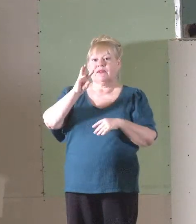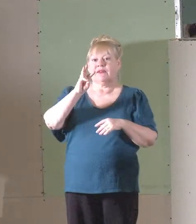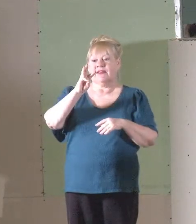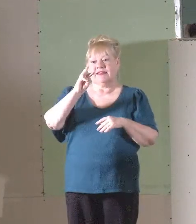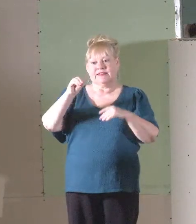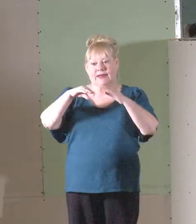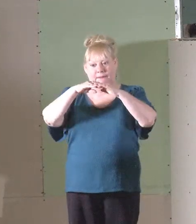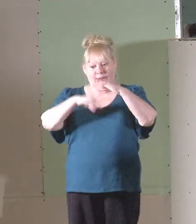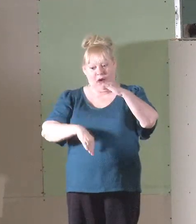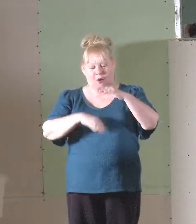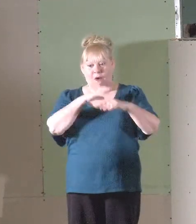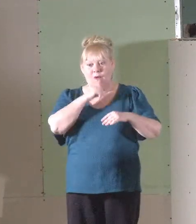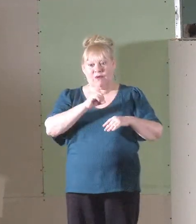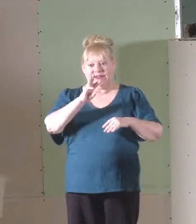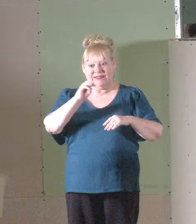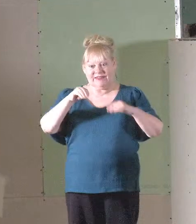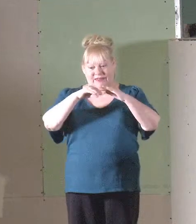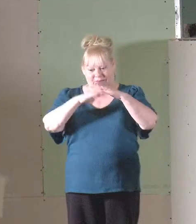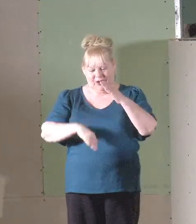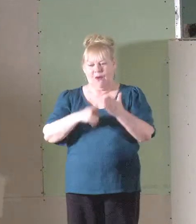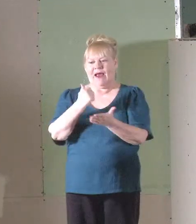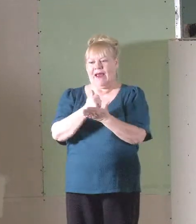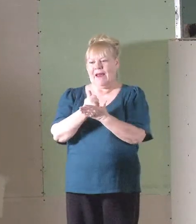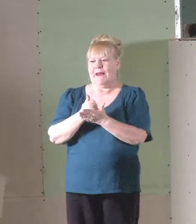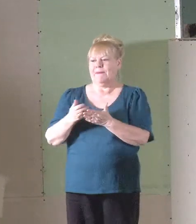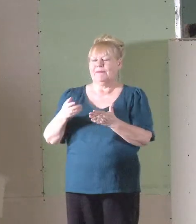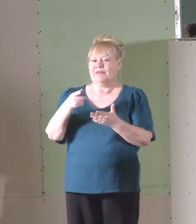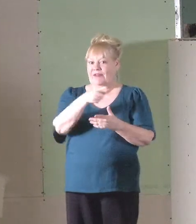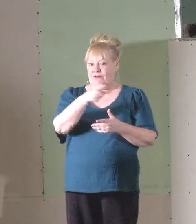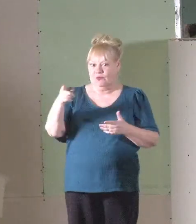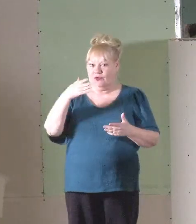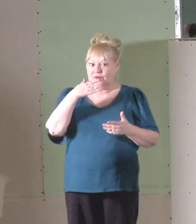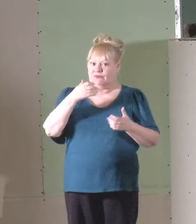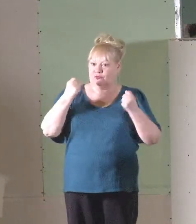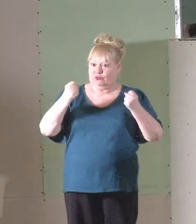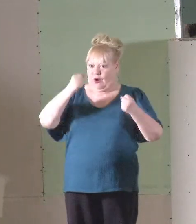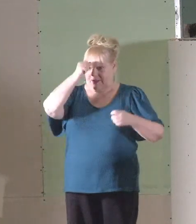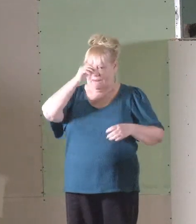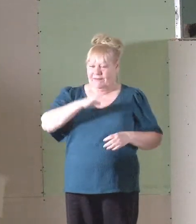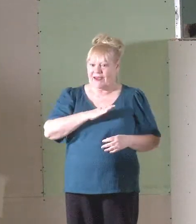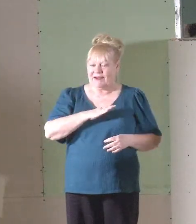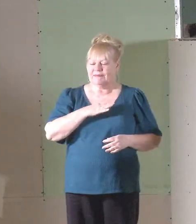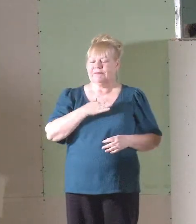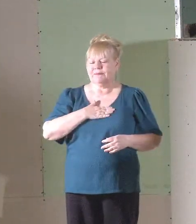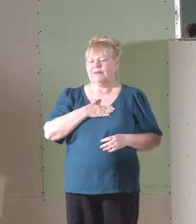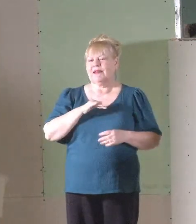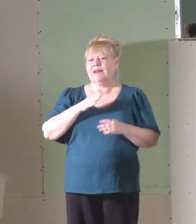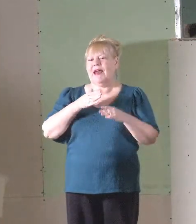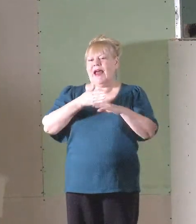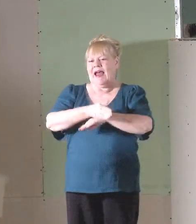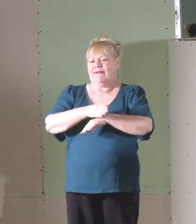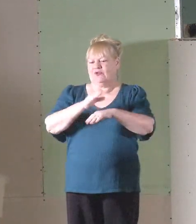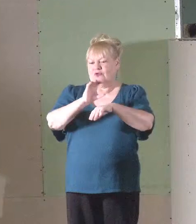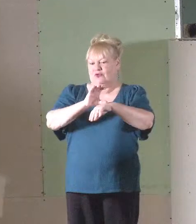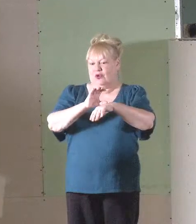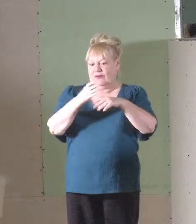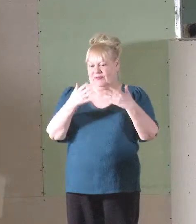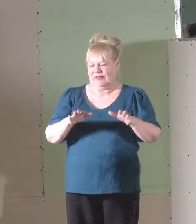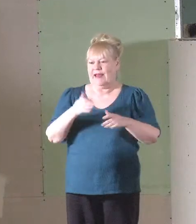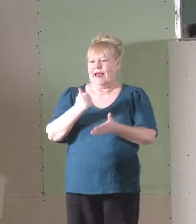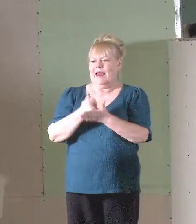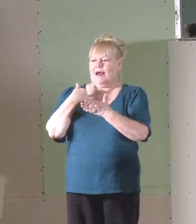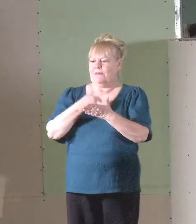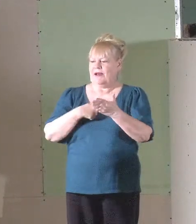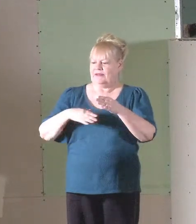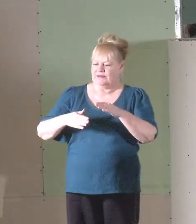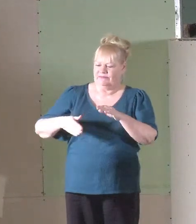Would that be helpful? Okay, so if you're an able-bodied man, please hang around after worship and help us stack